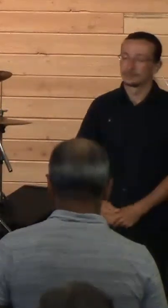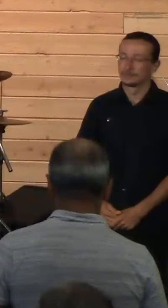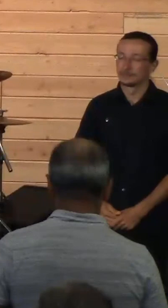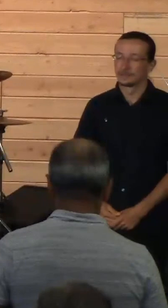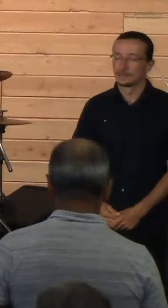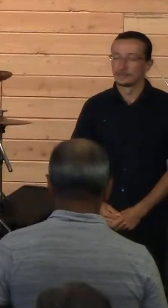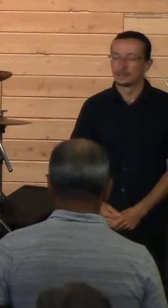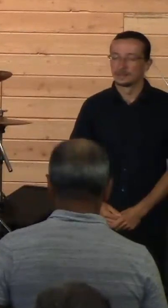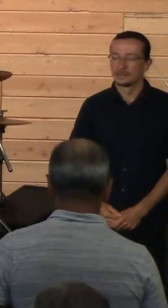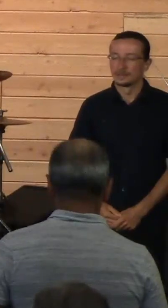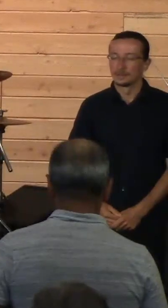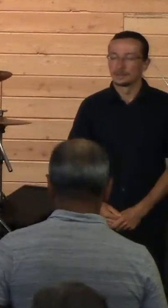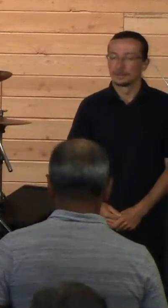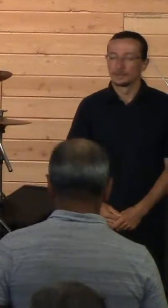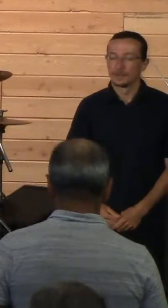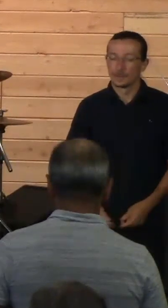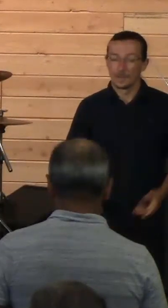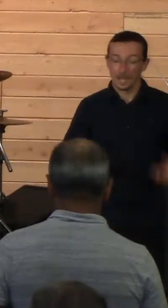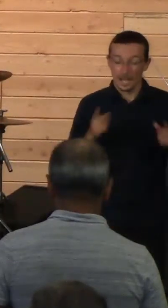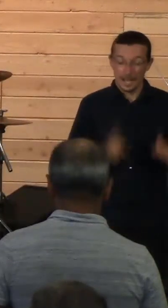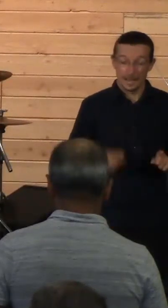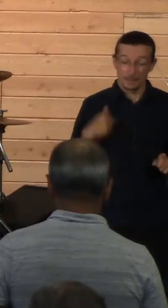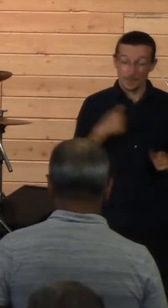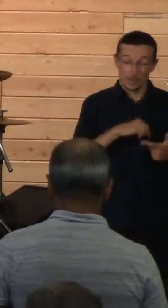That you see us in our brokenness.